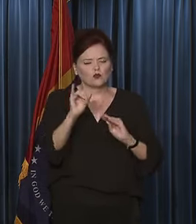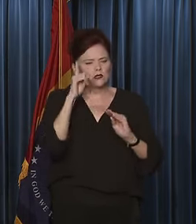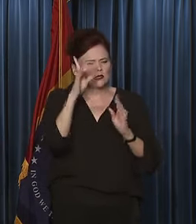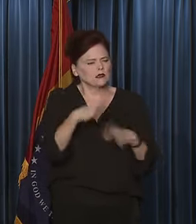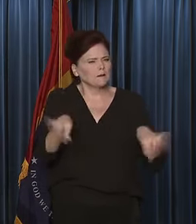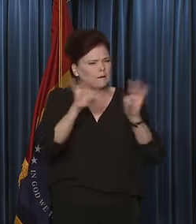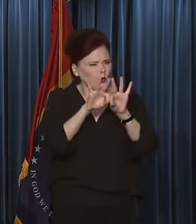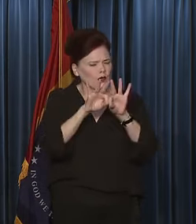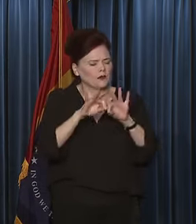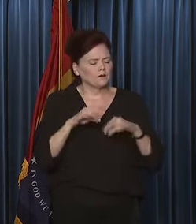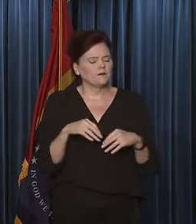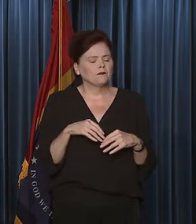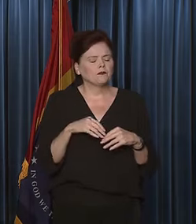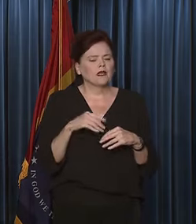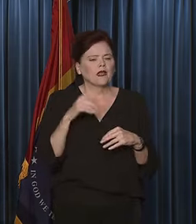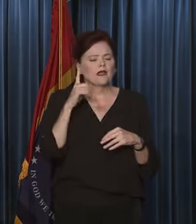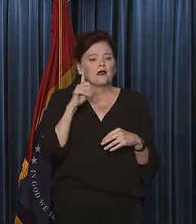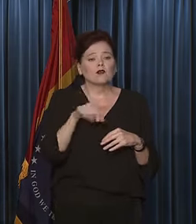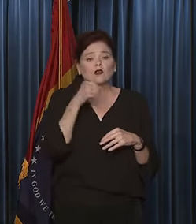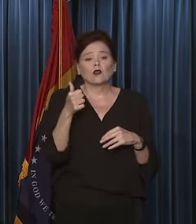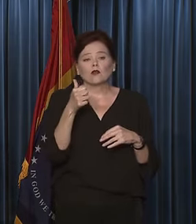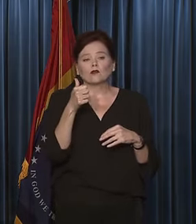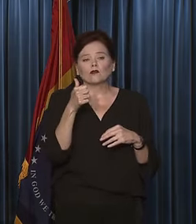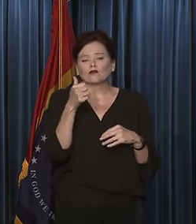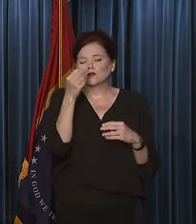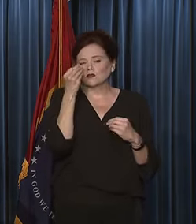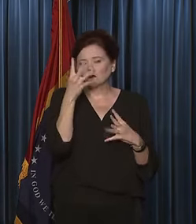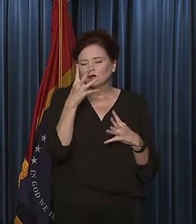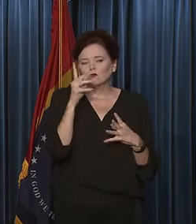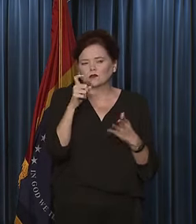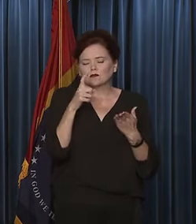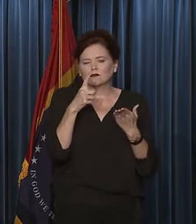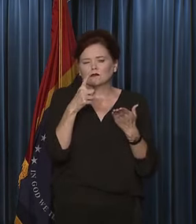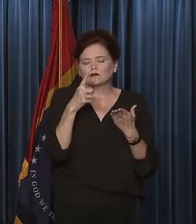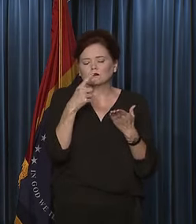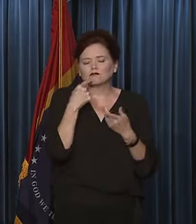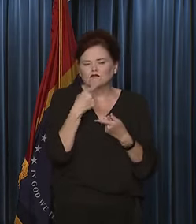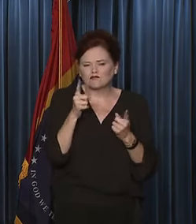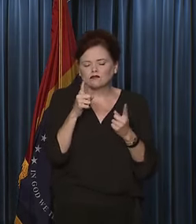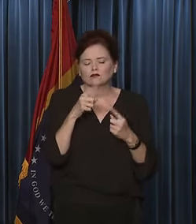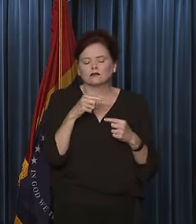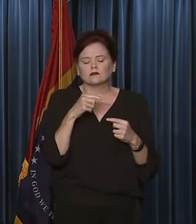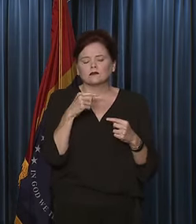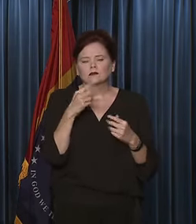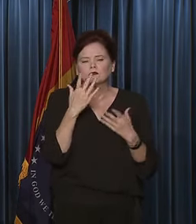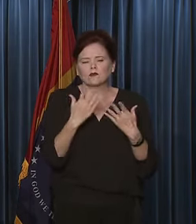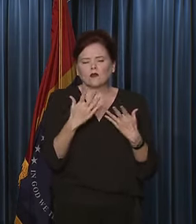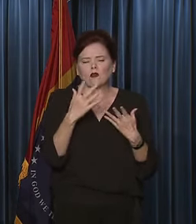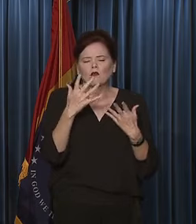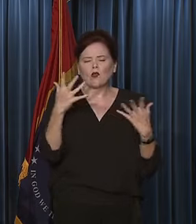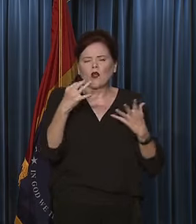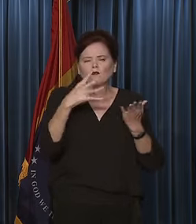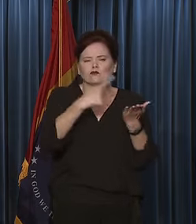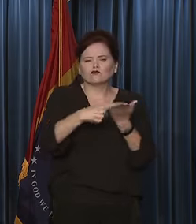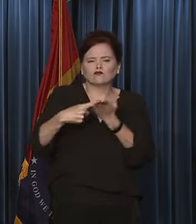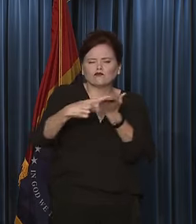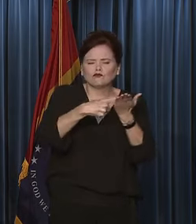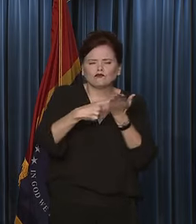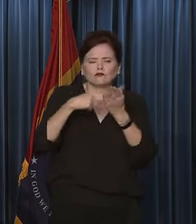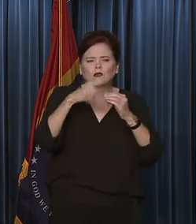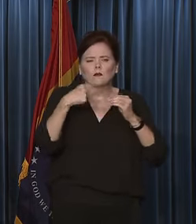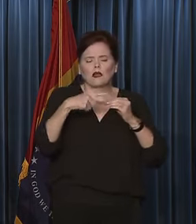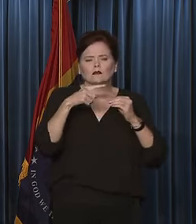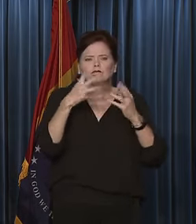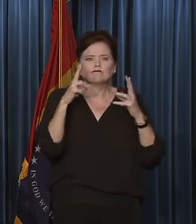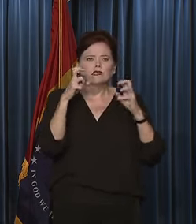important. But I think there's another note that needs to be made. There was a lot of conversation early on about